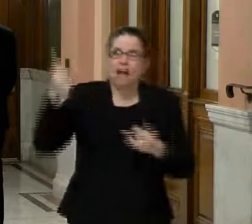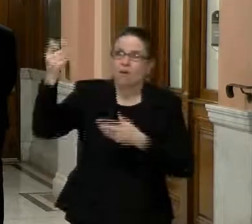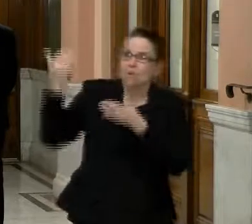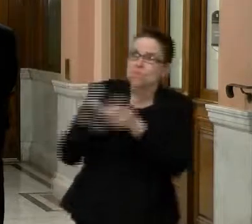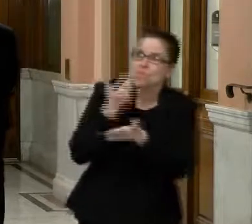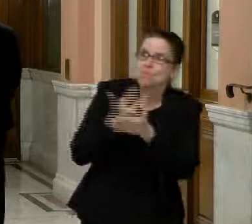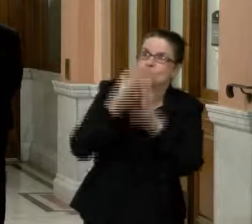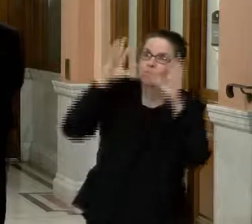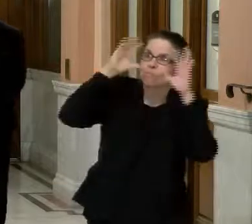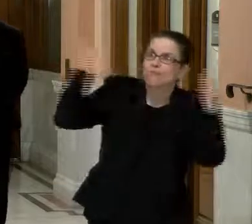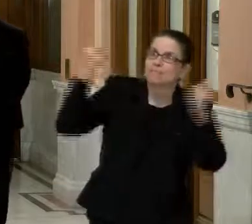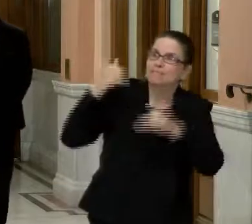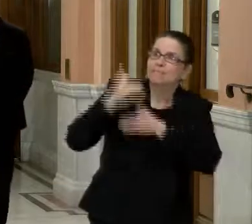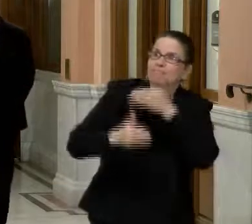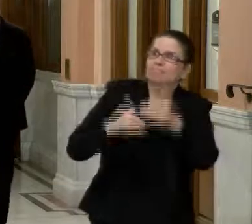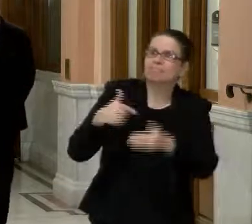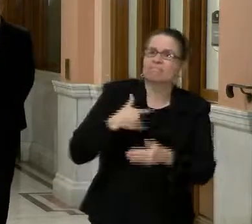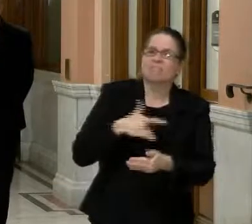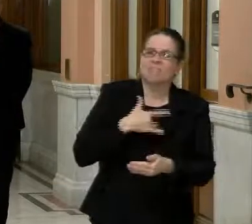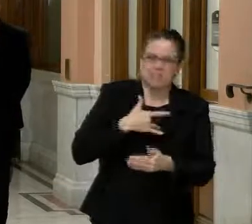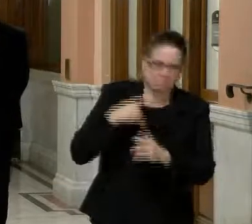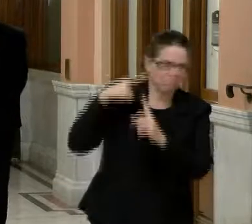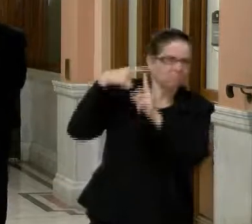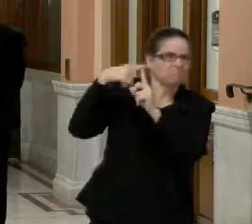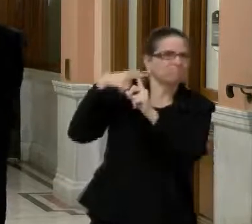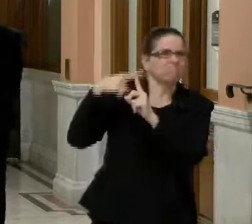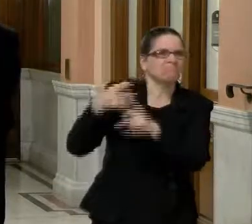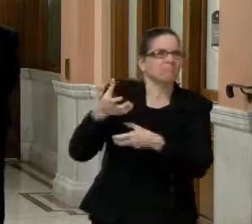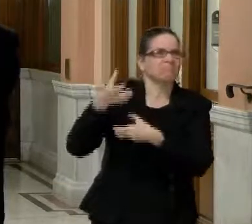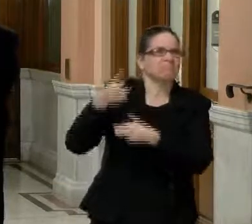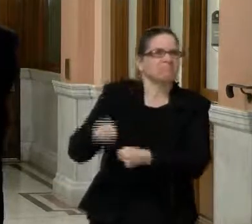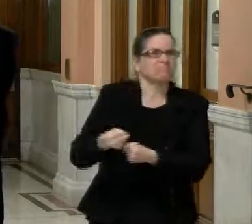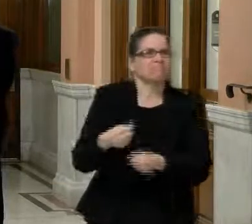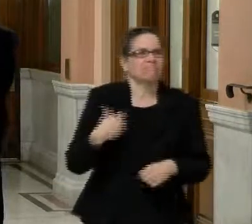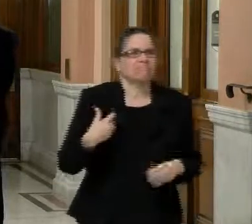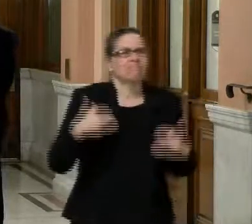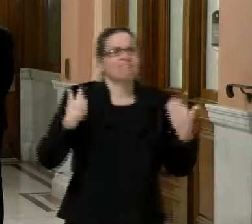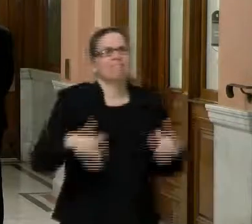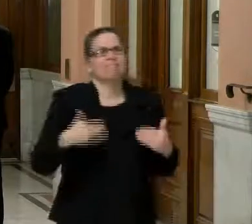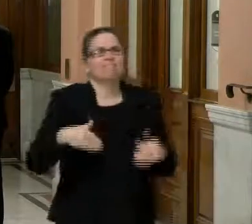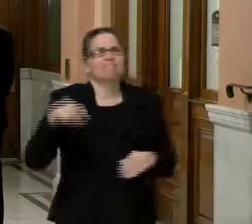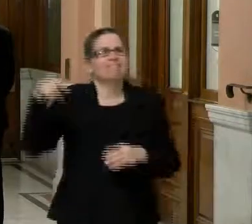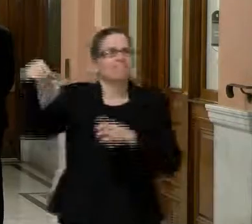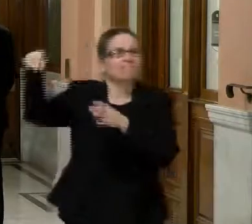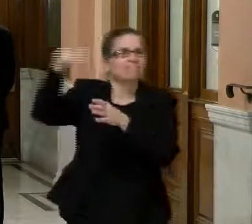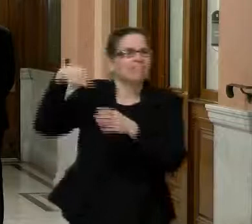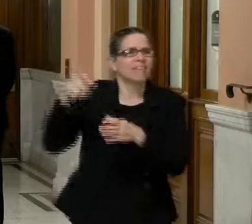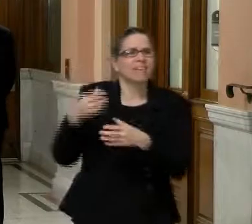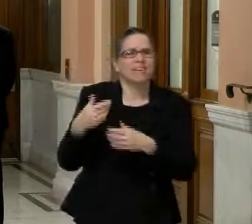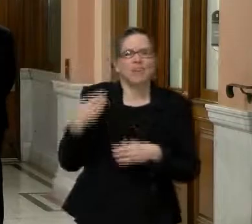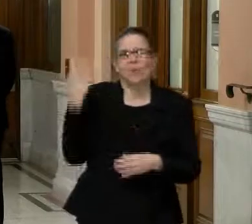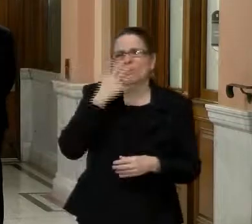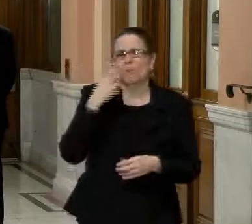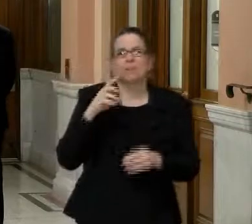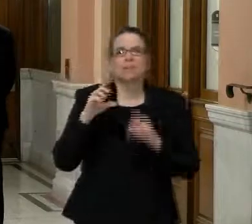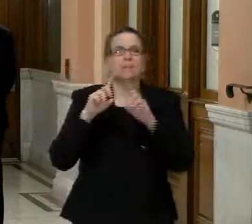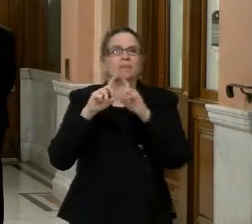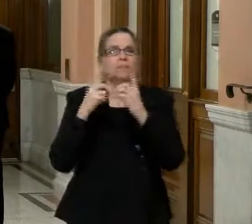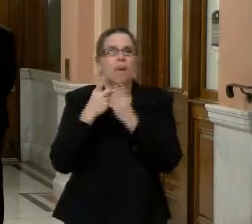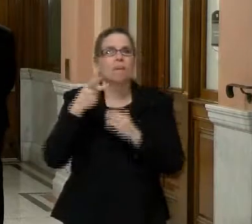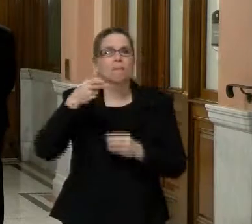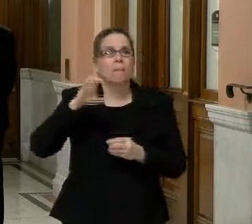uh, and all the amazing staff at the Department of Public Health and the Emergency Management Group that have kept this, uh,